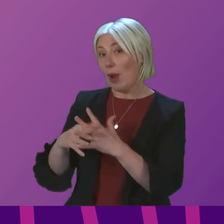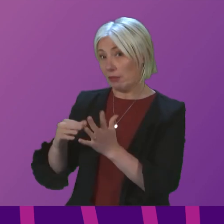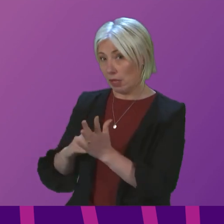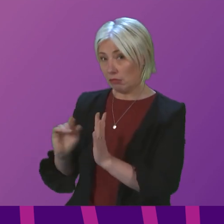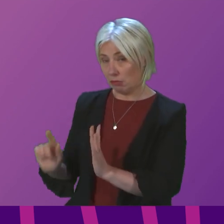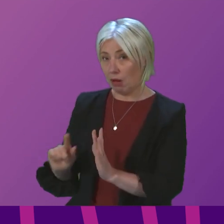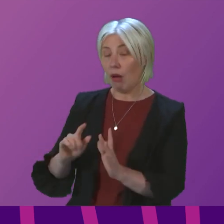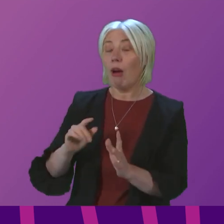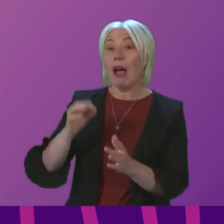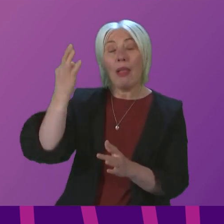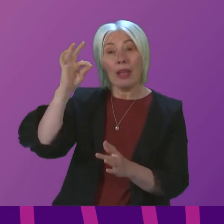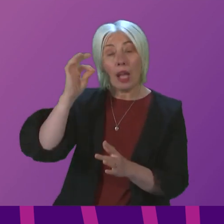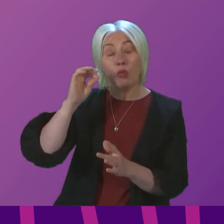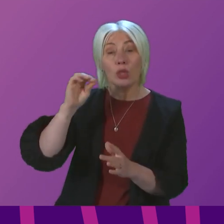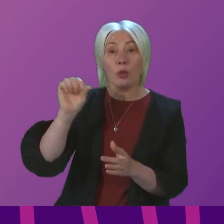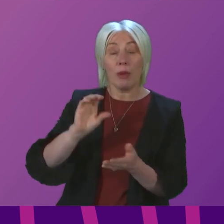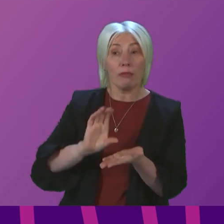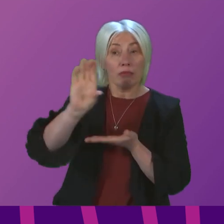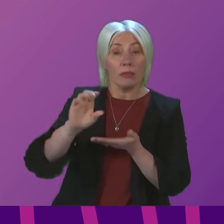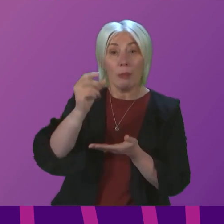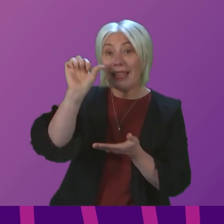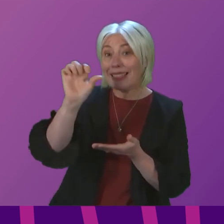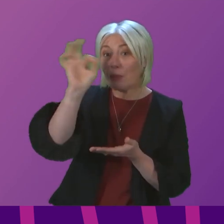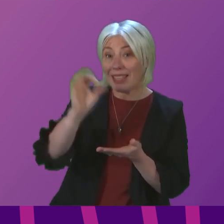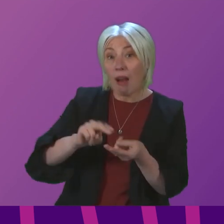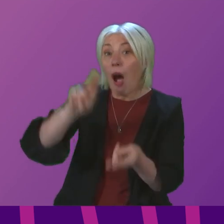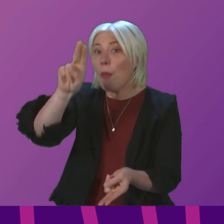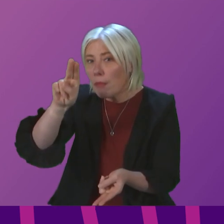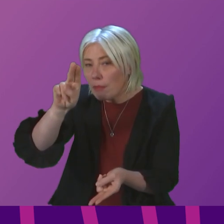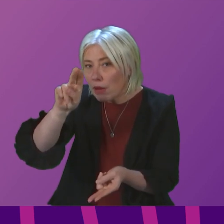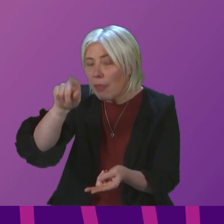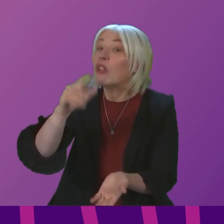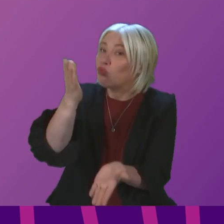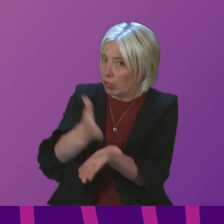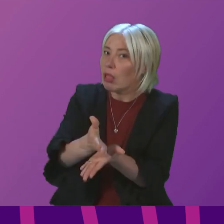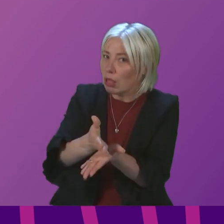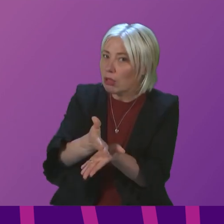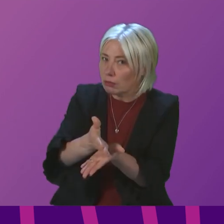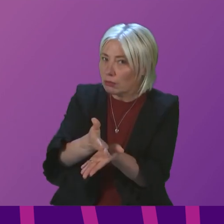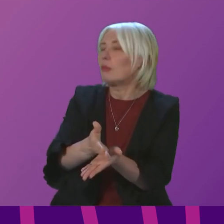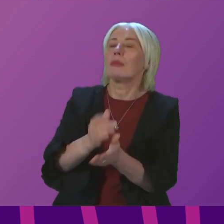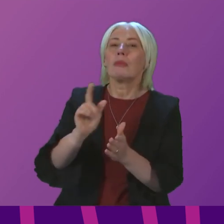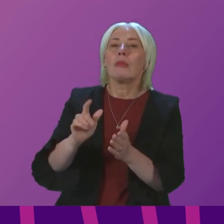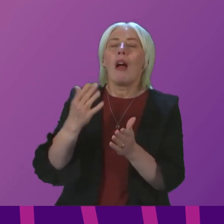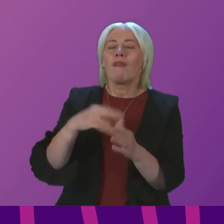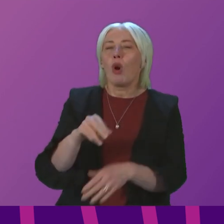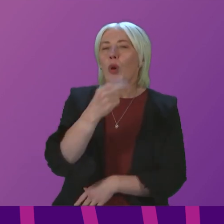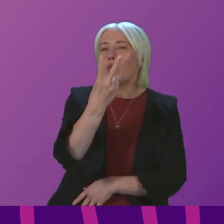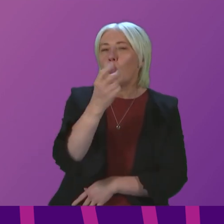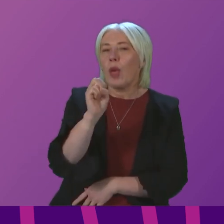council total funding package up by 6%. These figures are real term. In terms of the period since